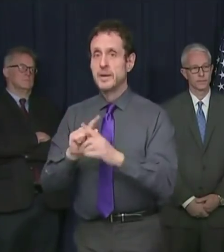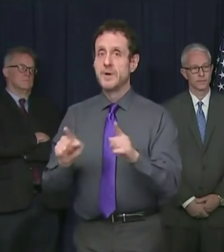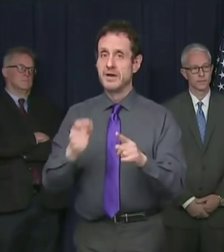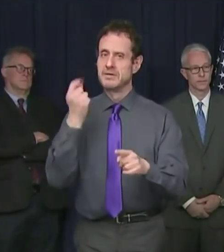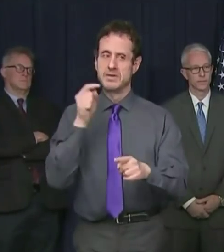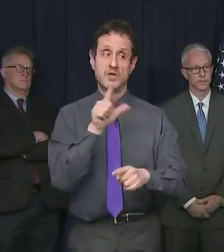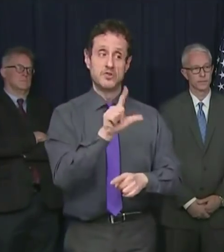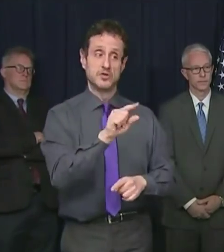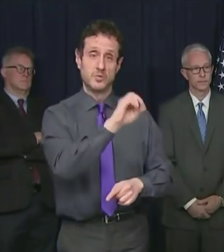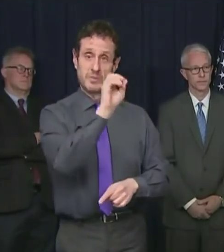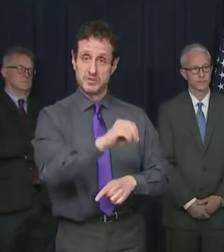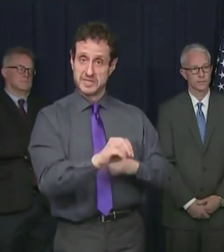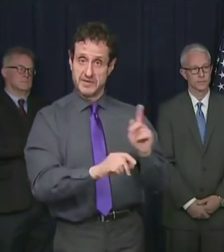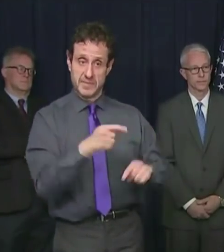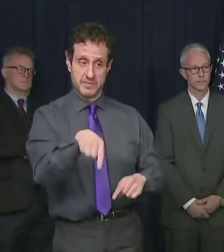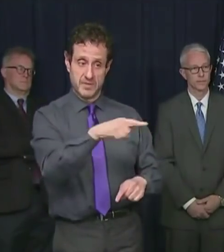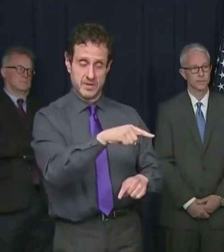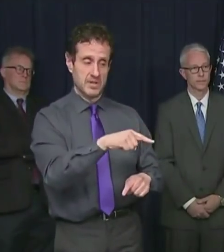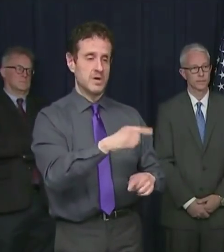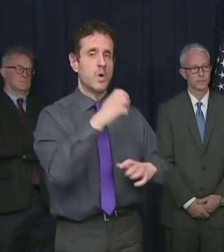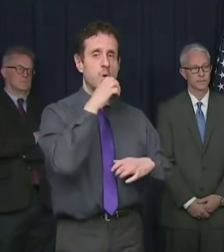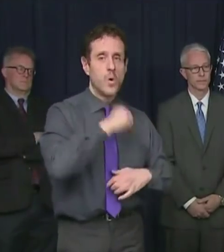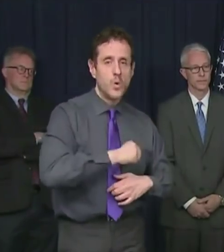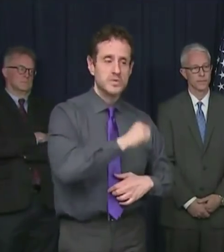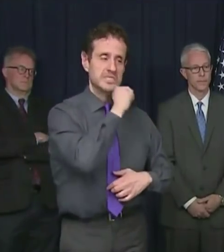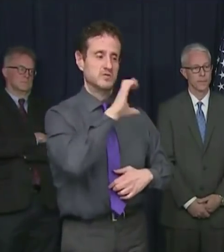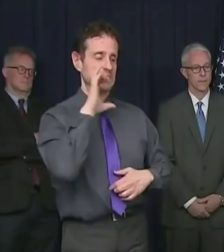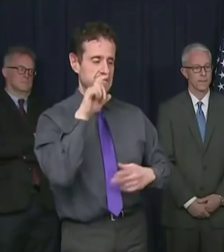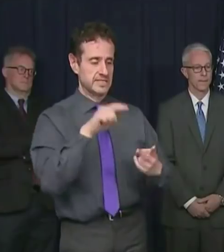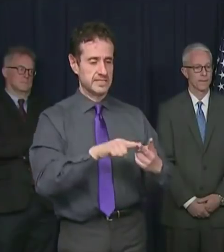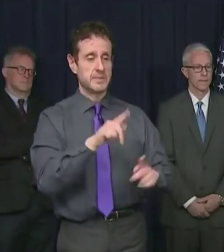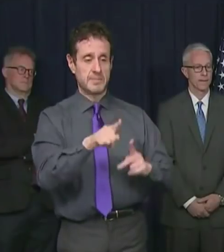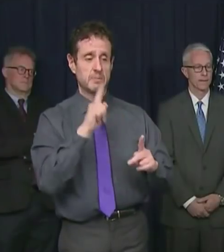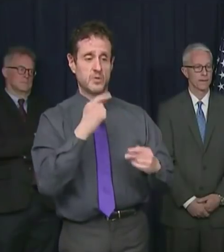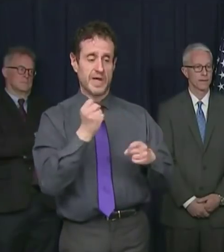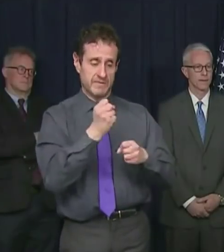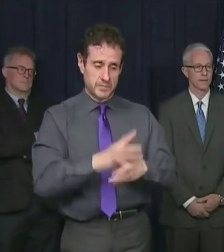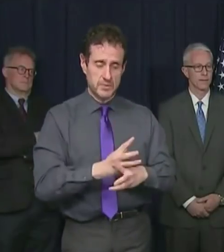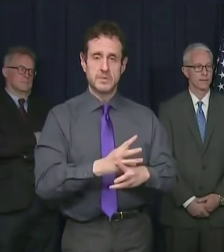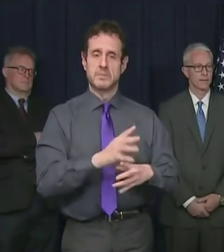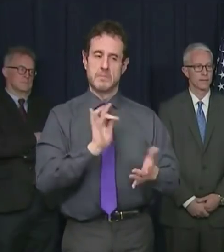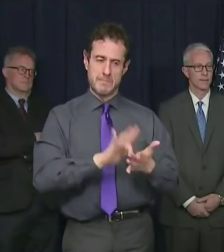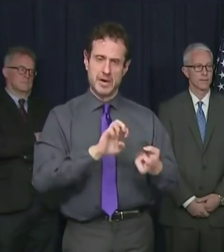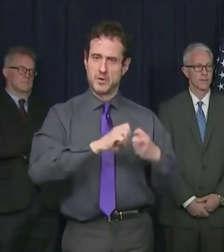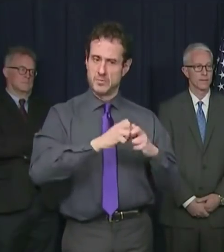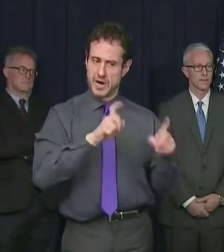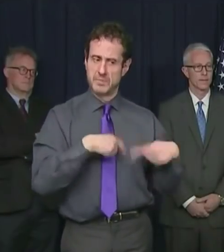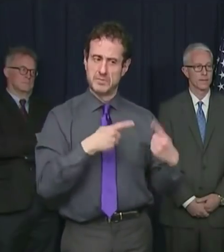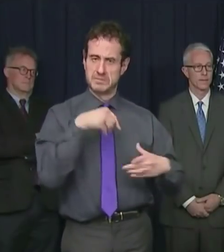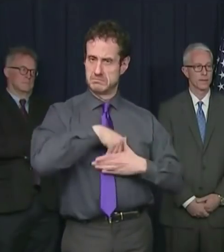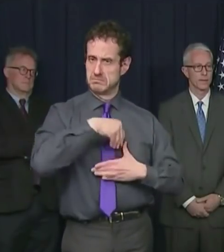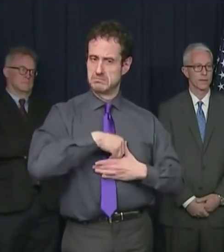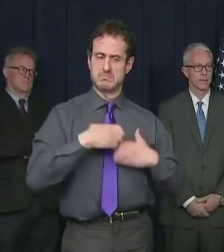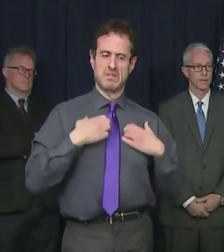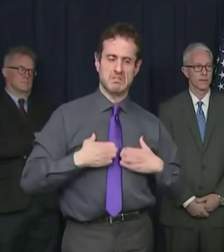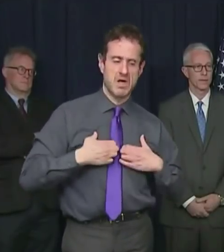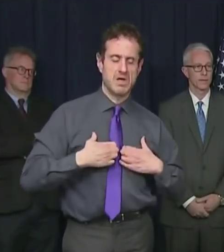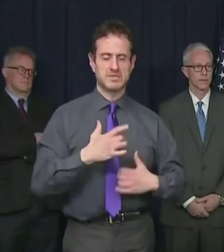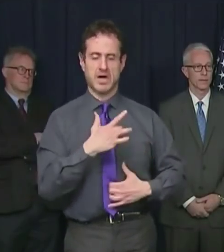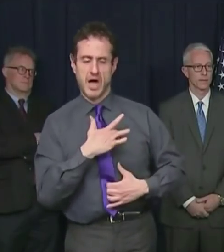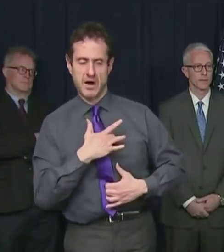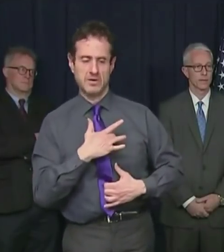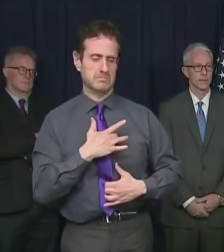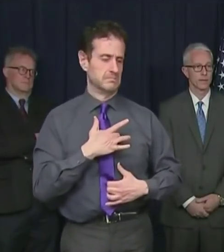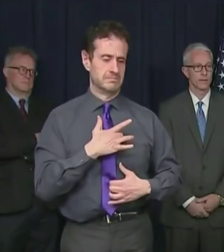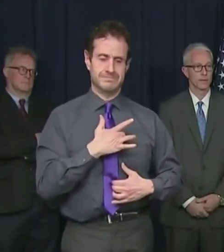older, those that are immunocompromised, those that have other medical problems who are going to need a bit more support, some oxygen